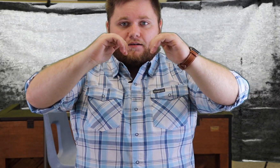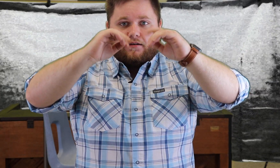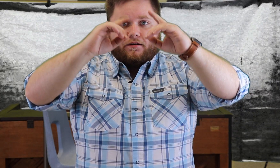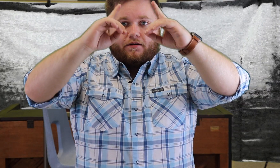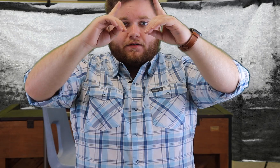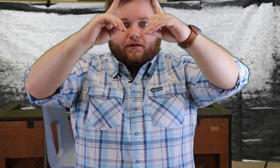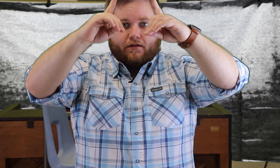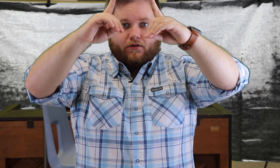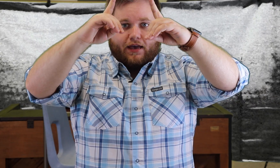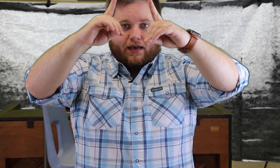okay